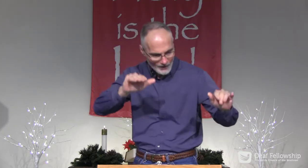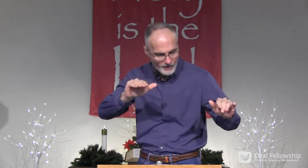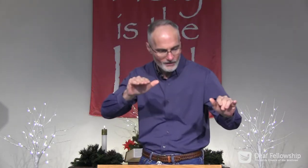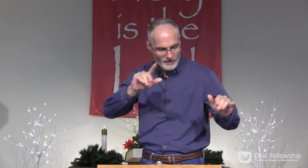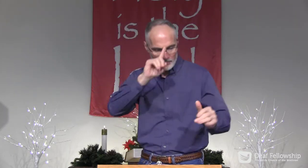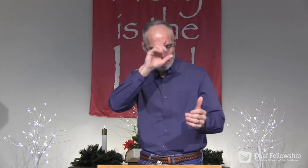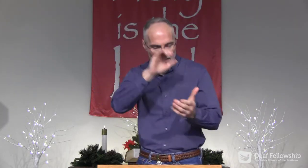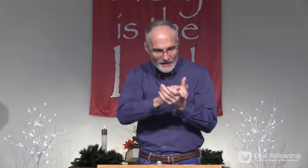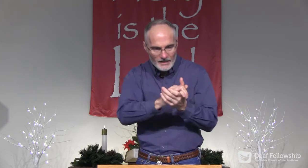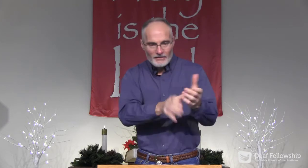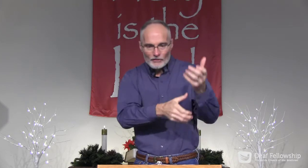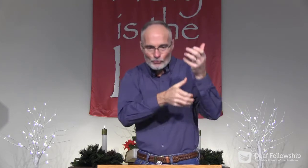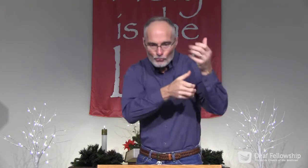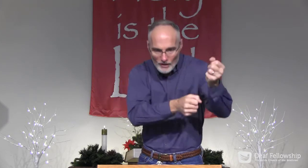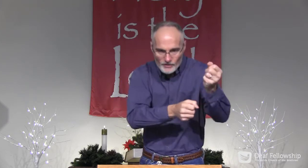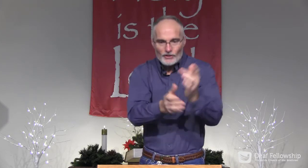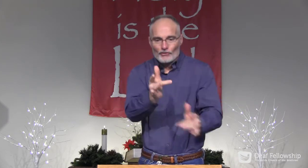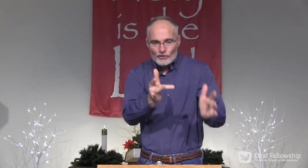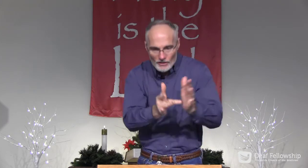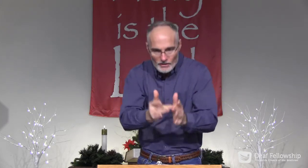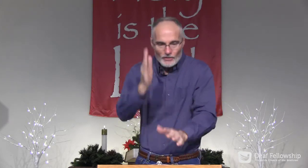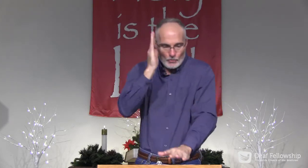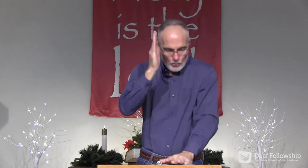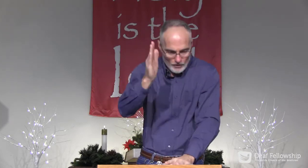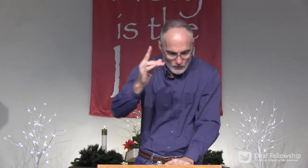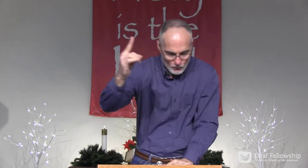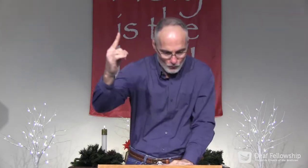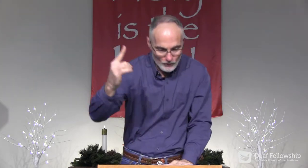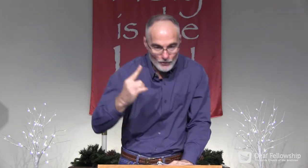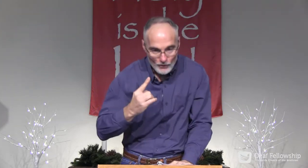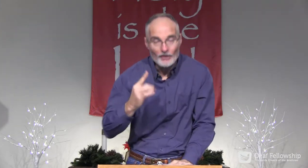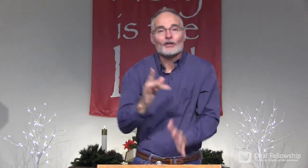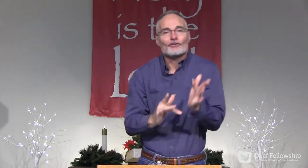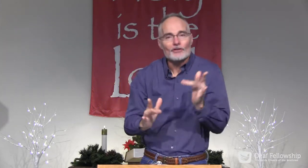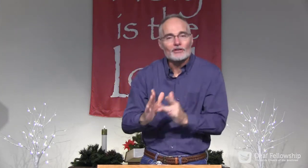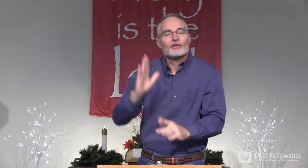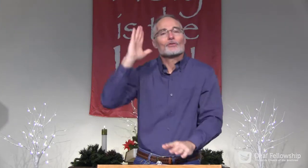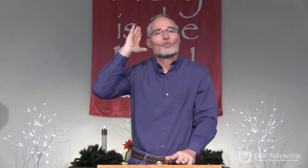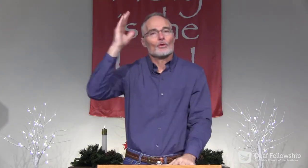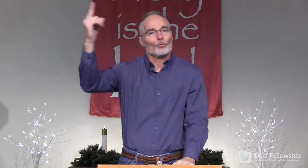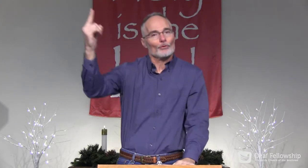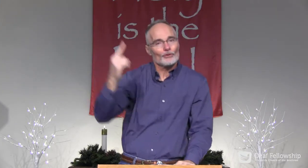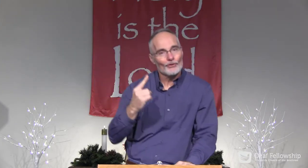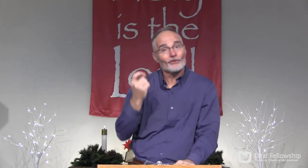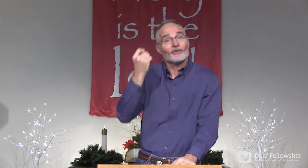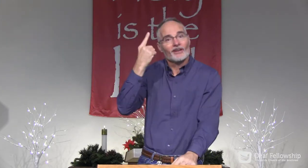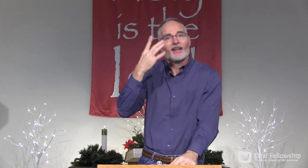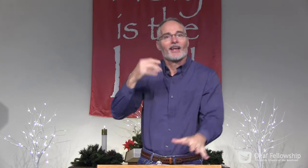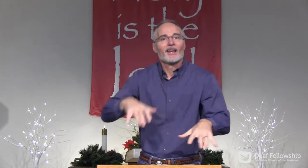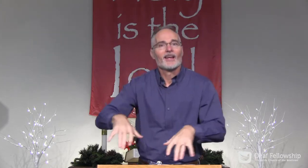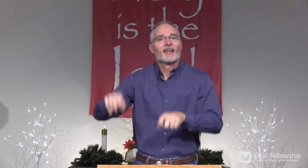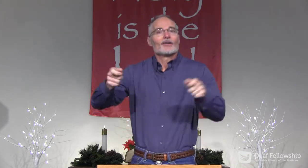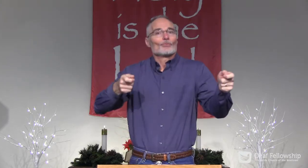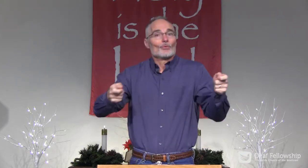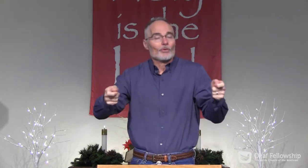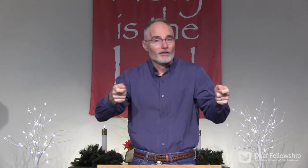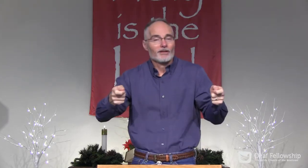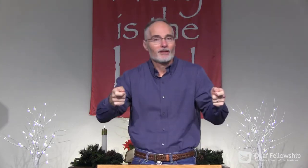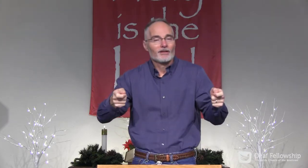We can look forward to expect, believe, and trust that Jesus will return and he'll